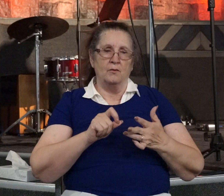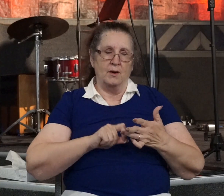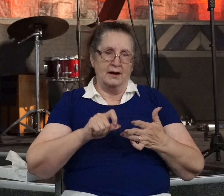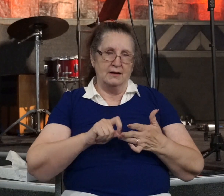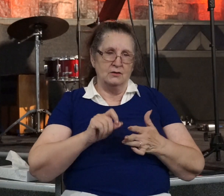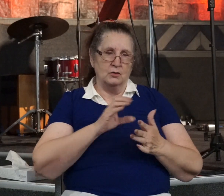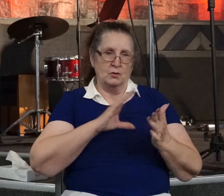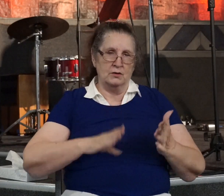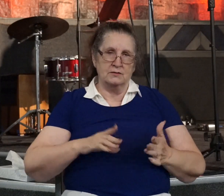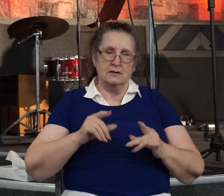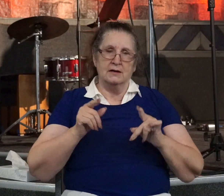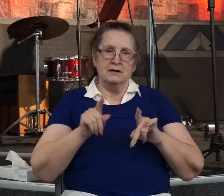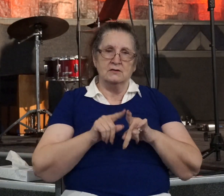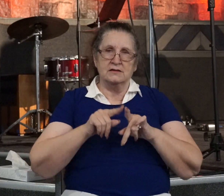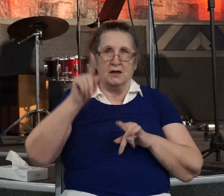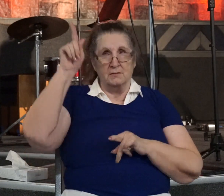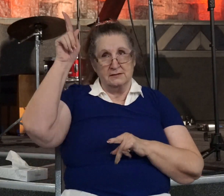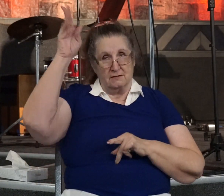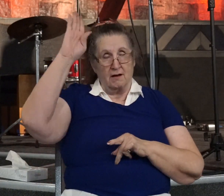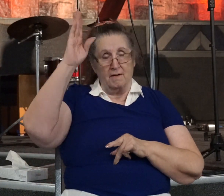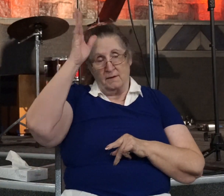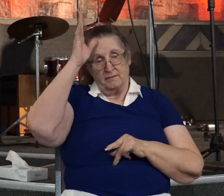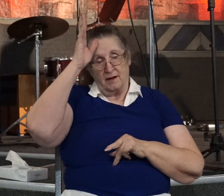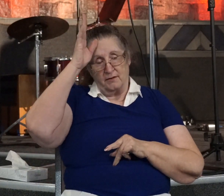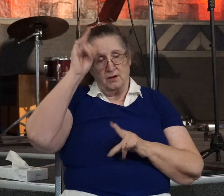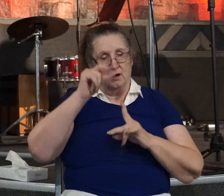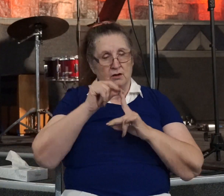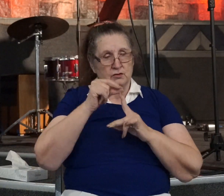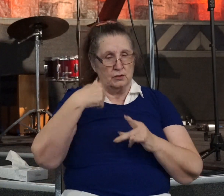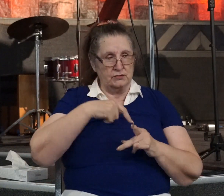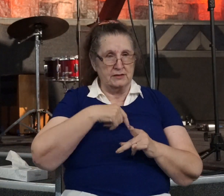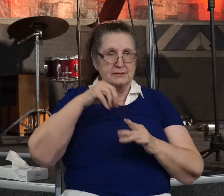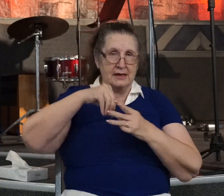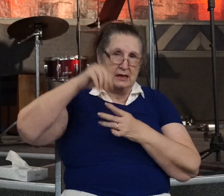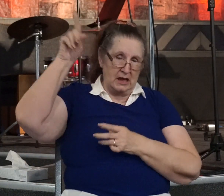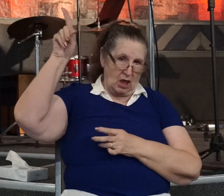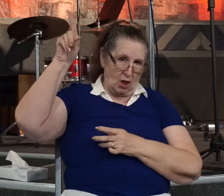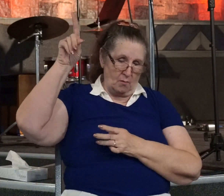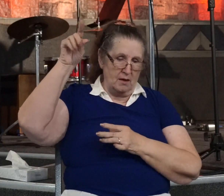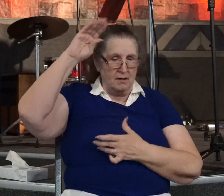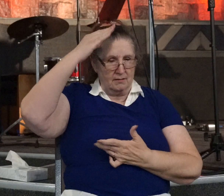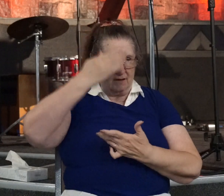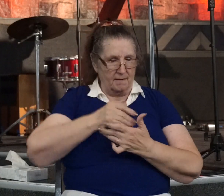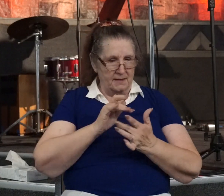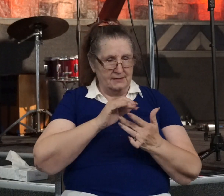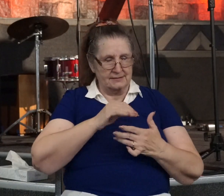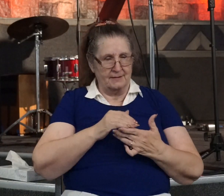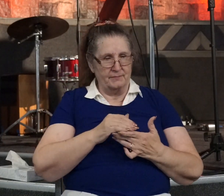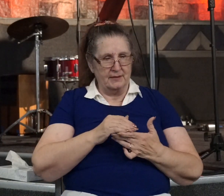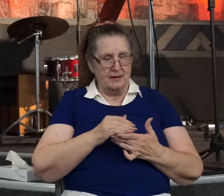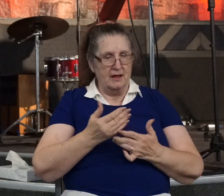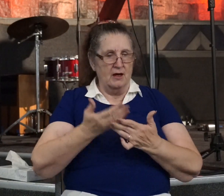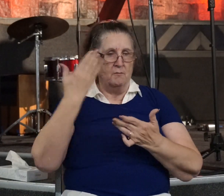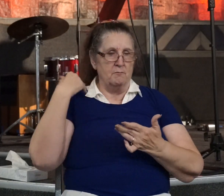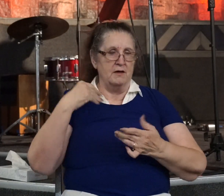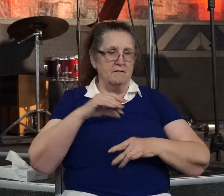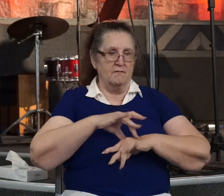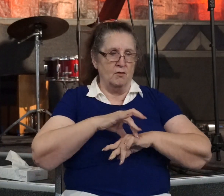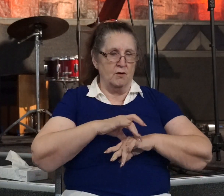He, speaking of God the Father, chose us in Him, God the Son, before the foundation of the world, that we